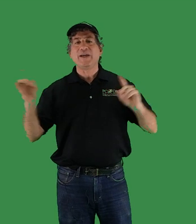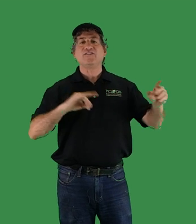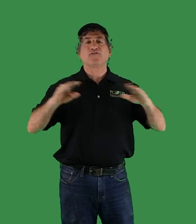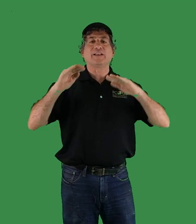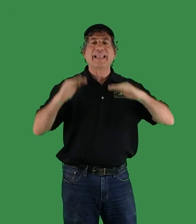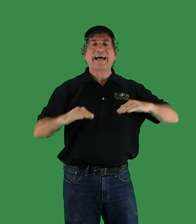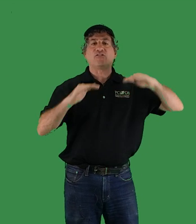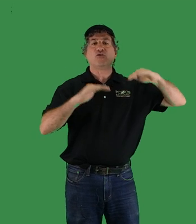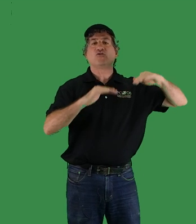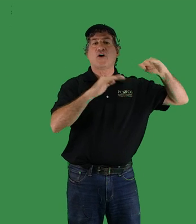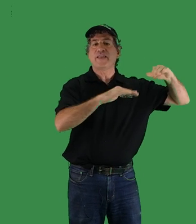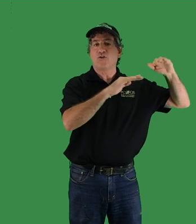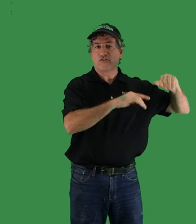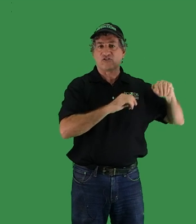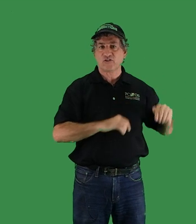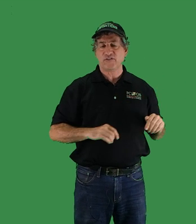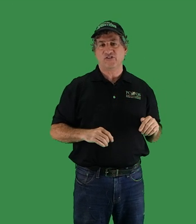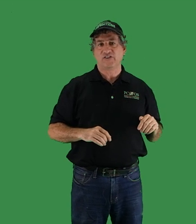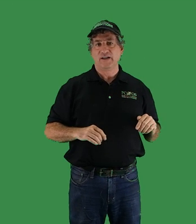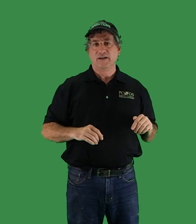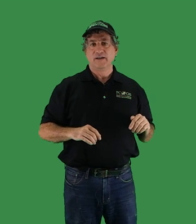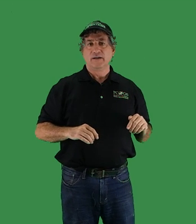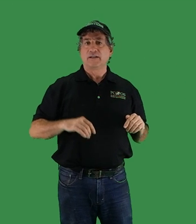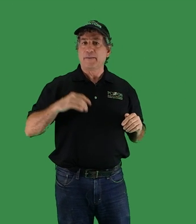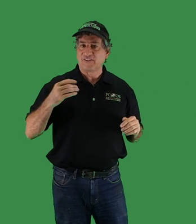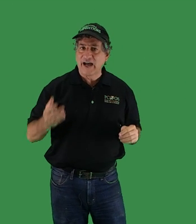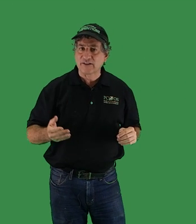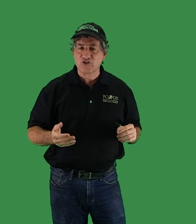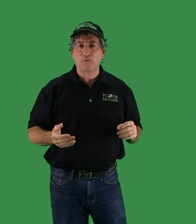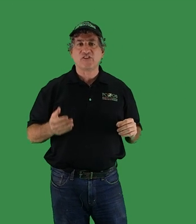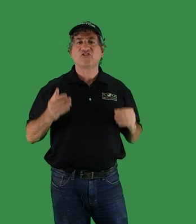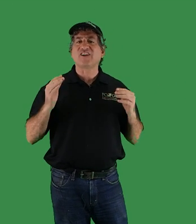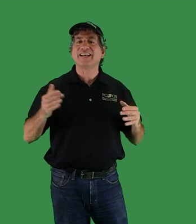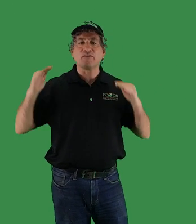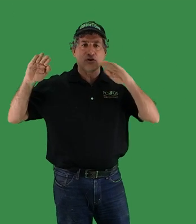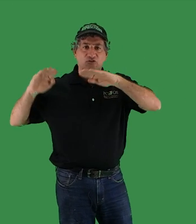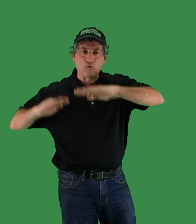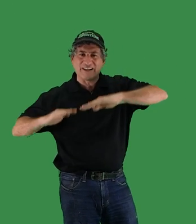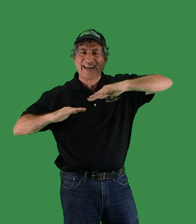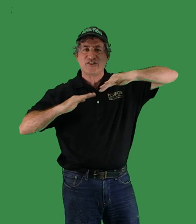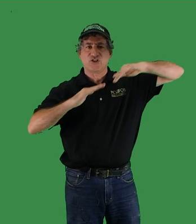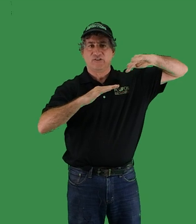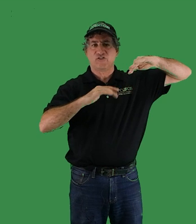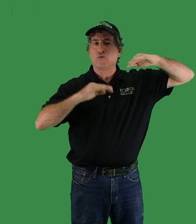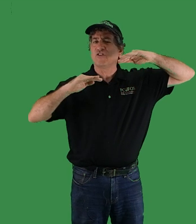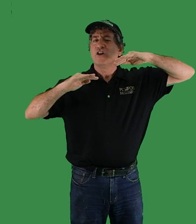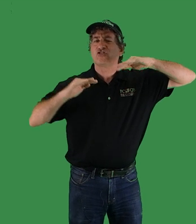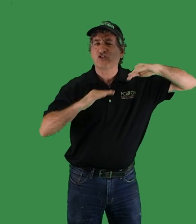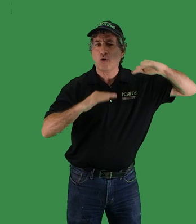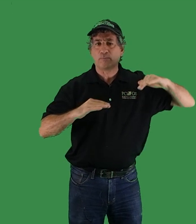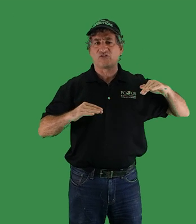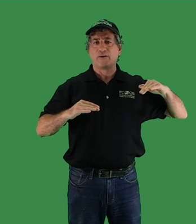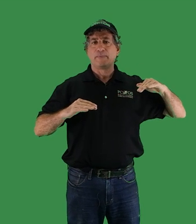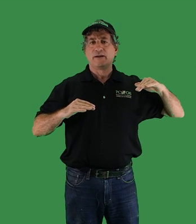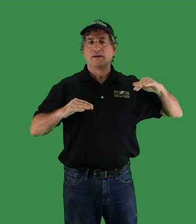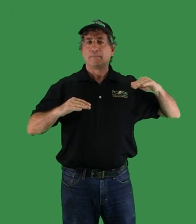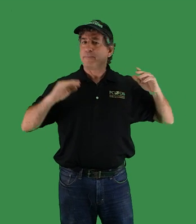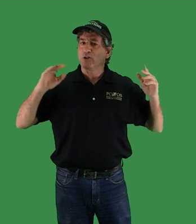different latitudes on the Earth's surface. Climatology was the study of those gradations, those slopes. People